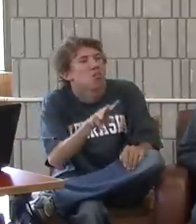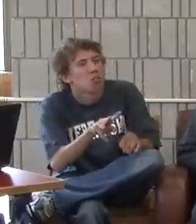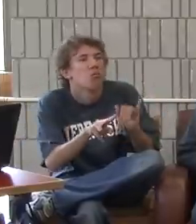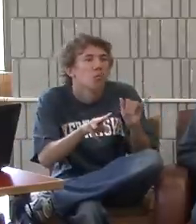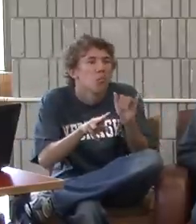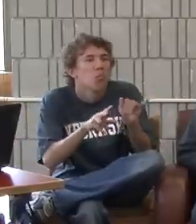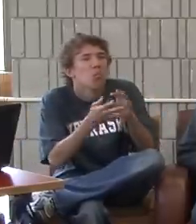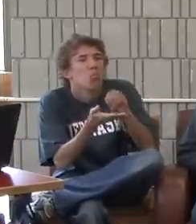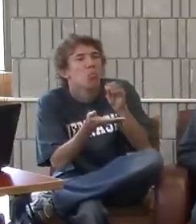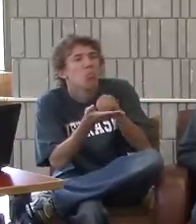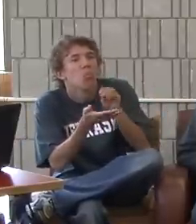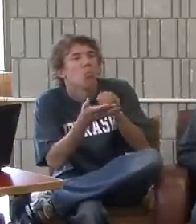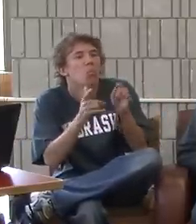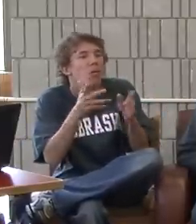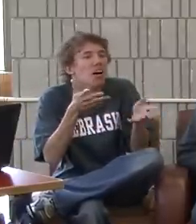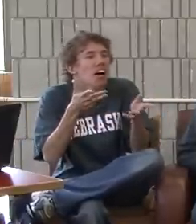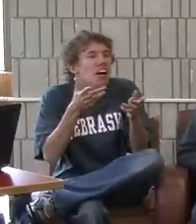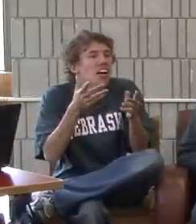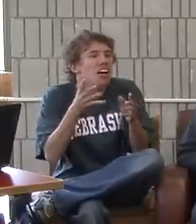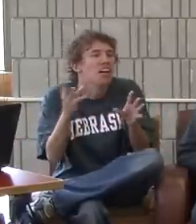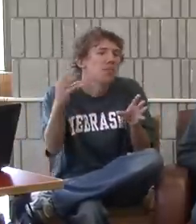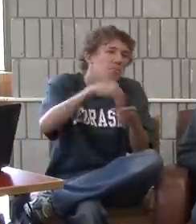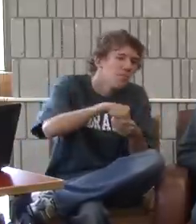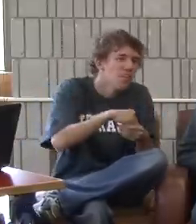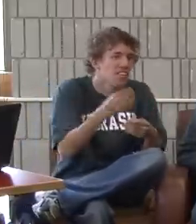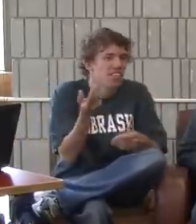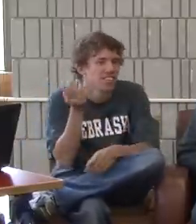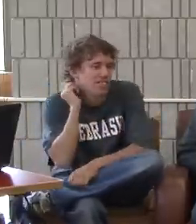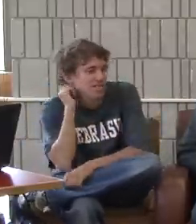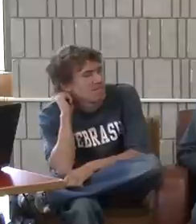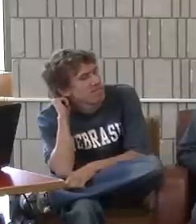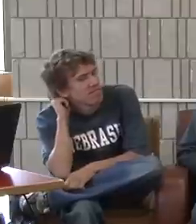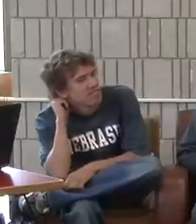various things where you can meet other deaf people and learn about things and be involved.